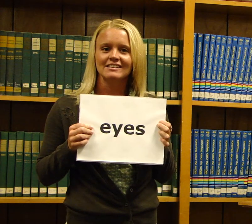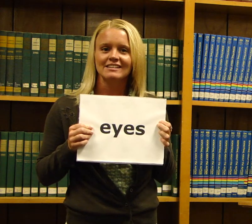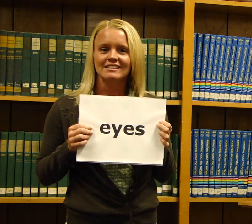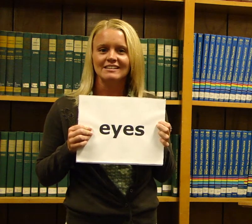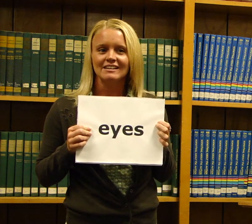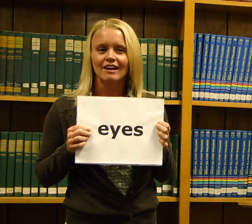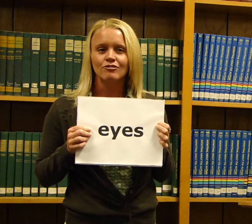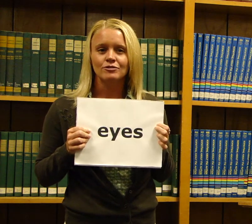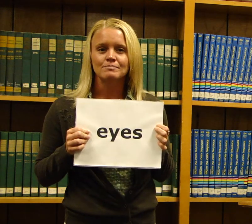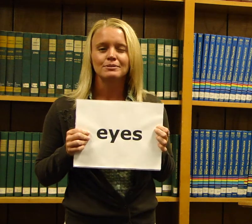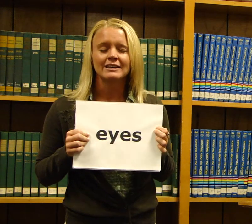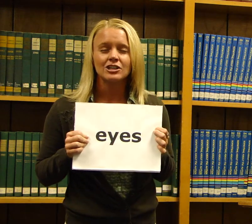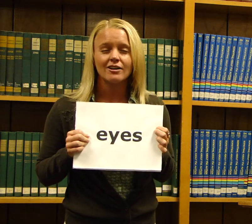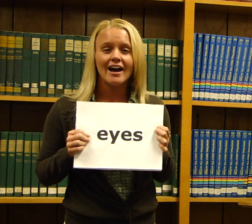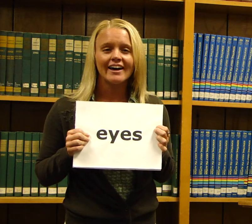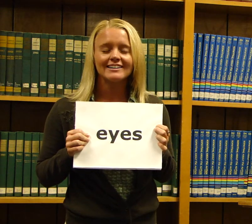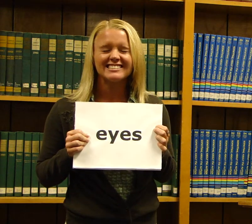Everyone blink your eyes.